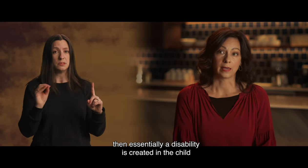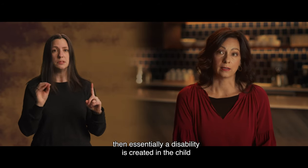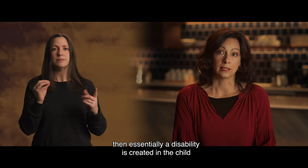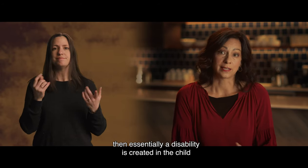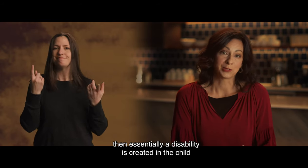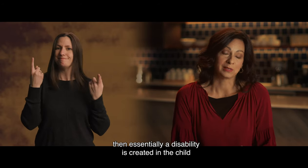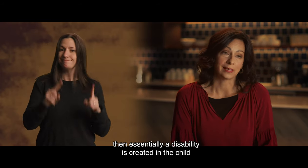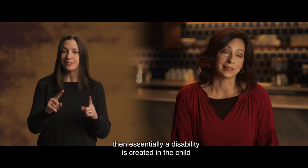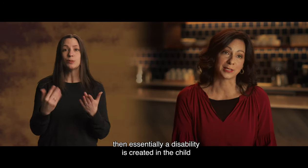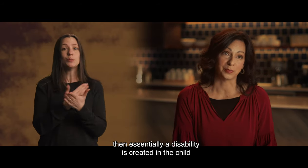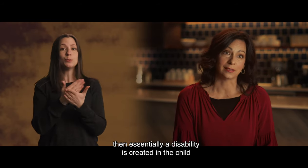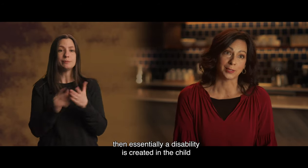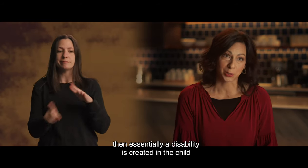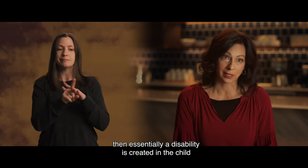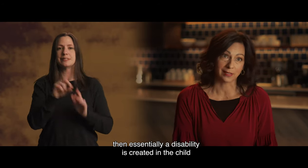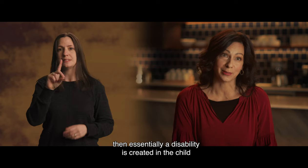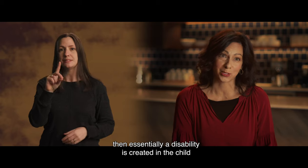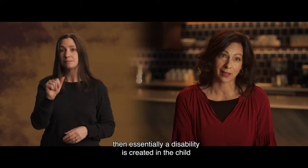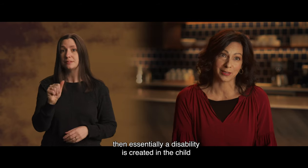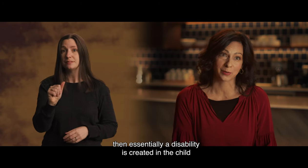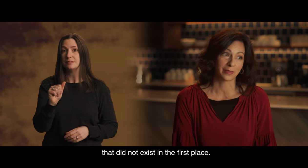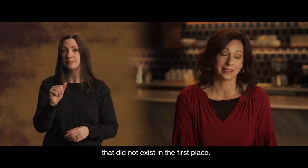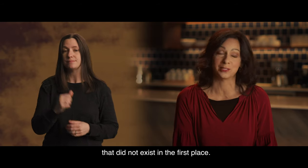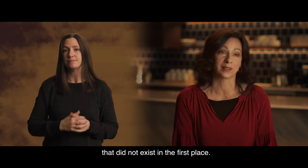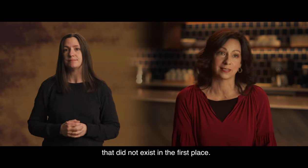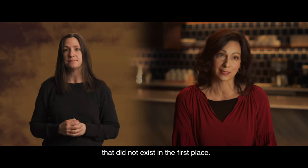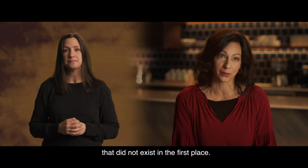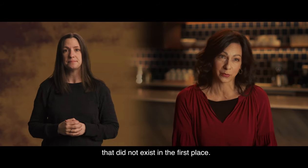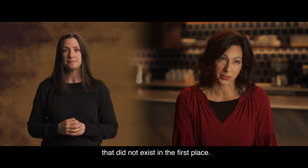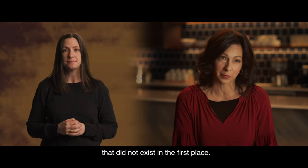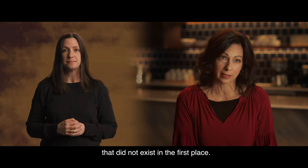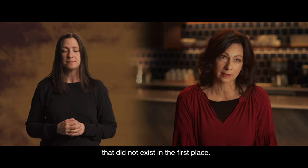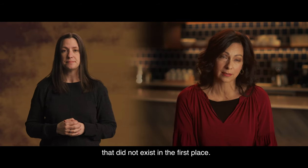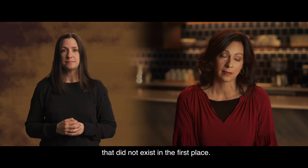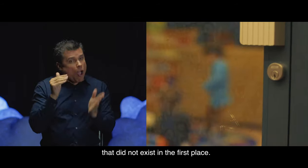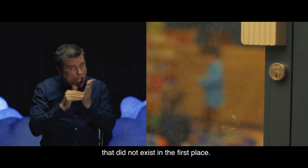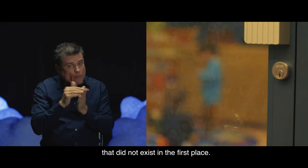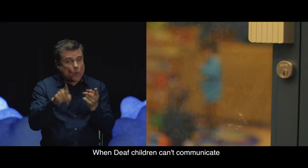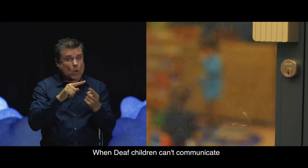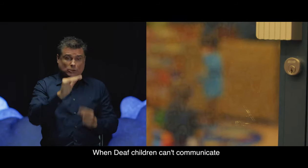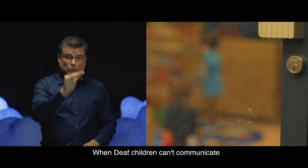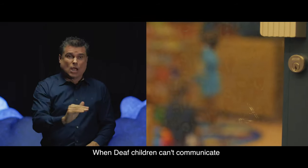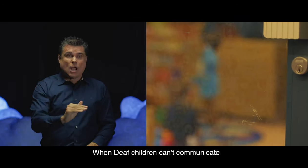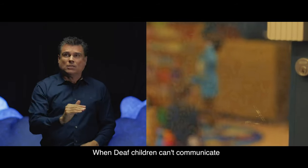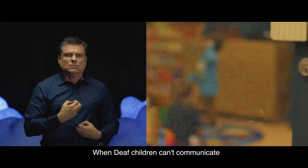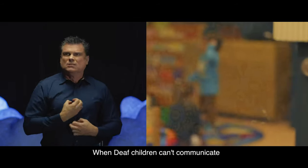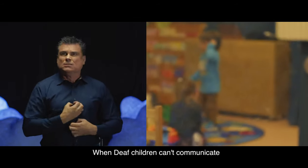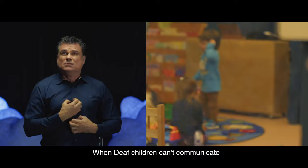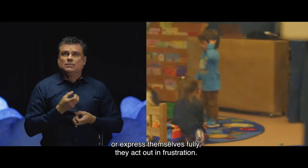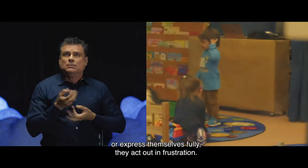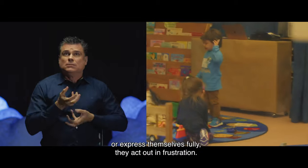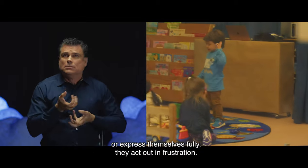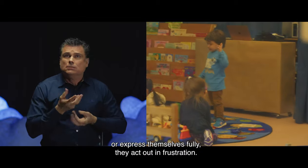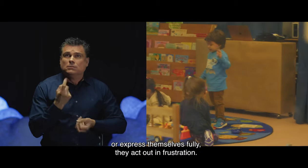then essentially a disability is created in the child that did not exist in the first place. When deaf children can't